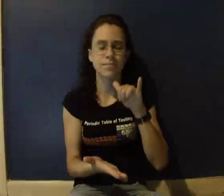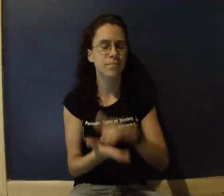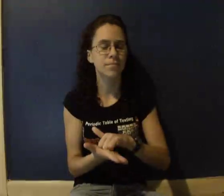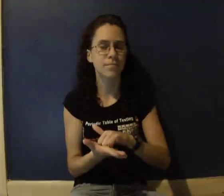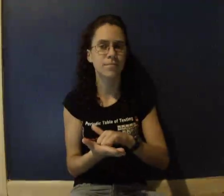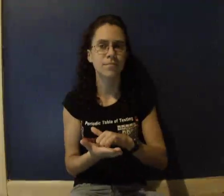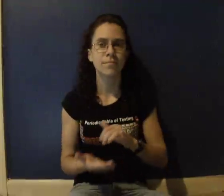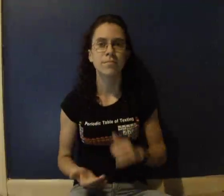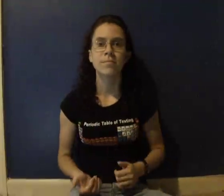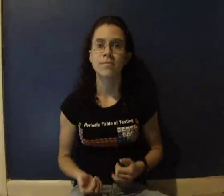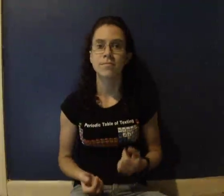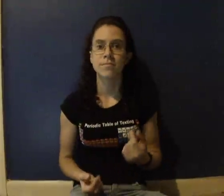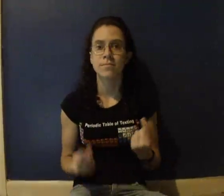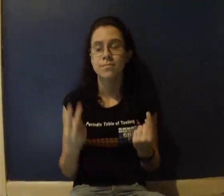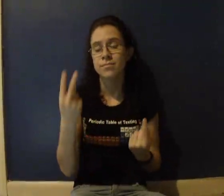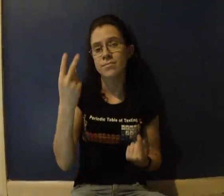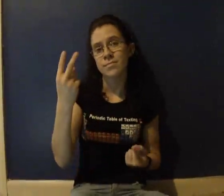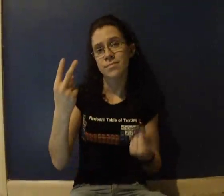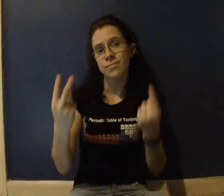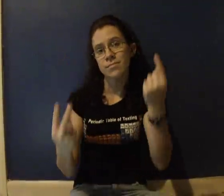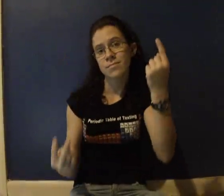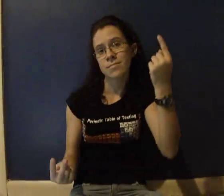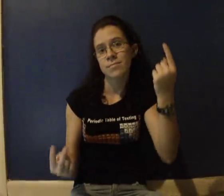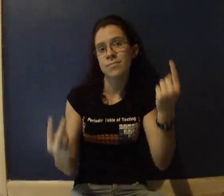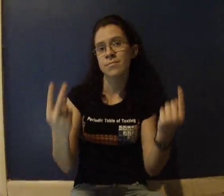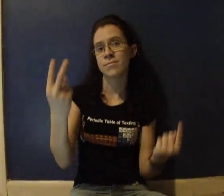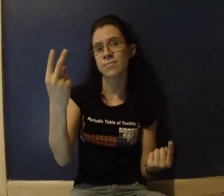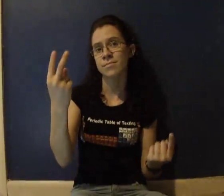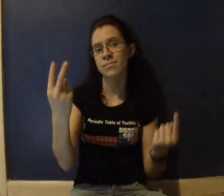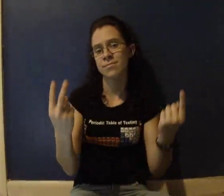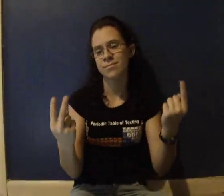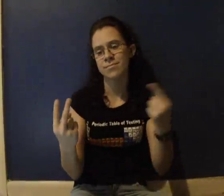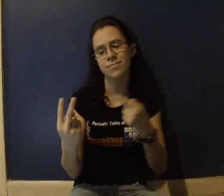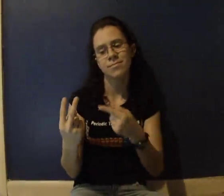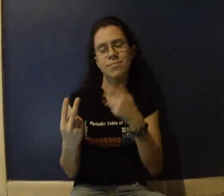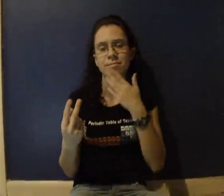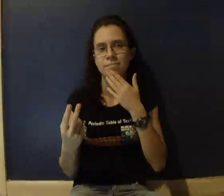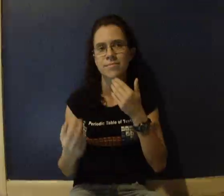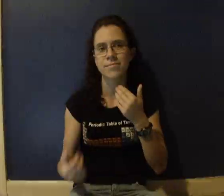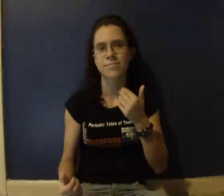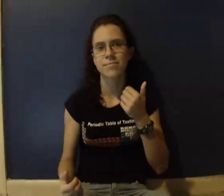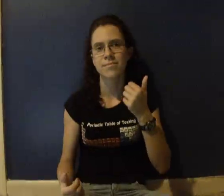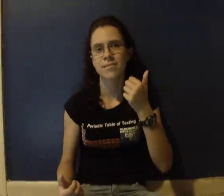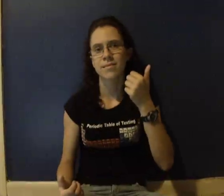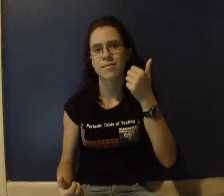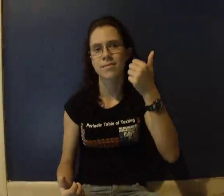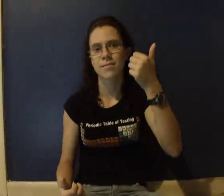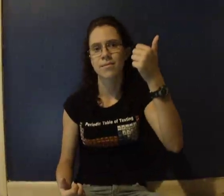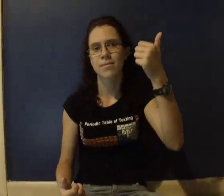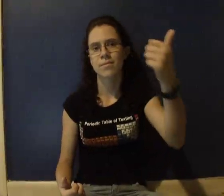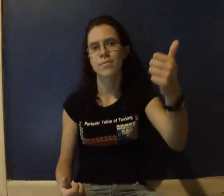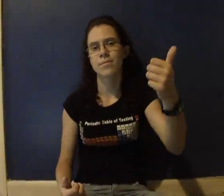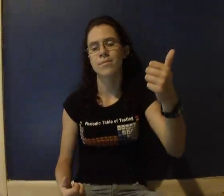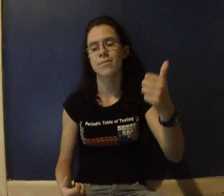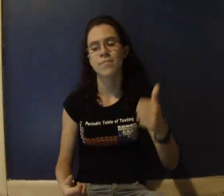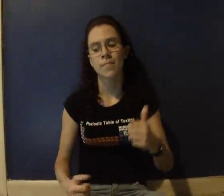you And maybe it's It's better than one